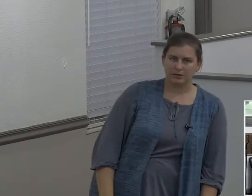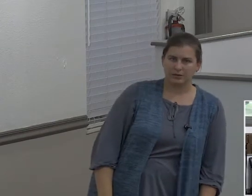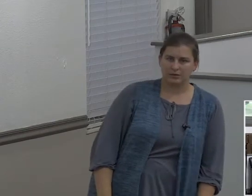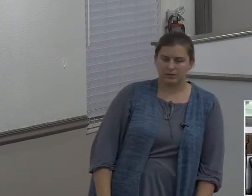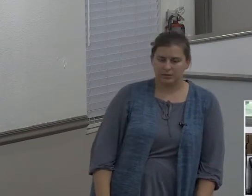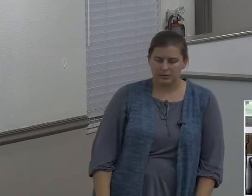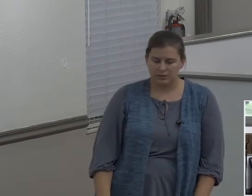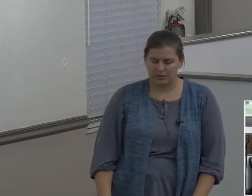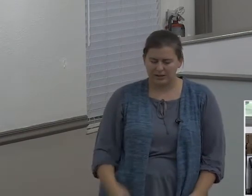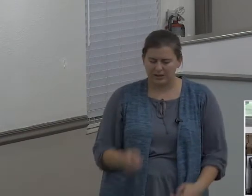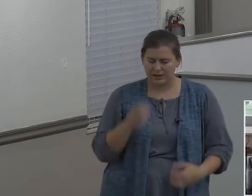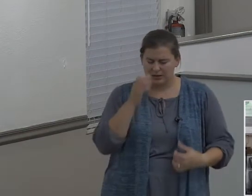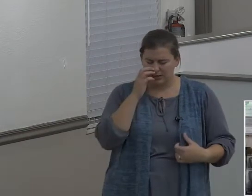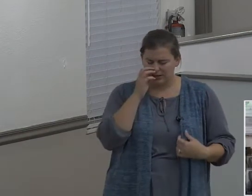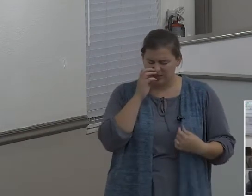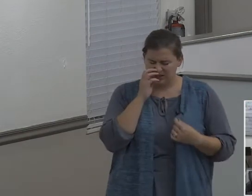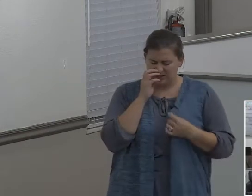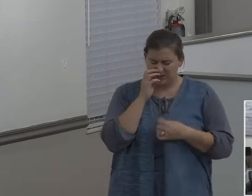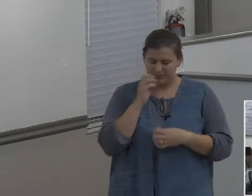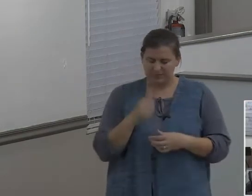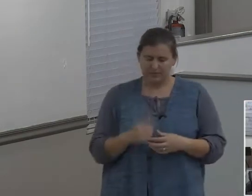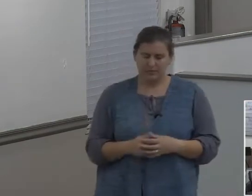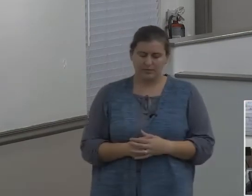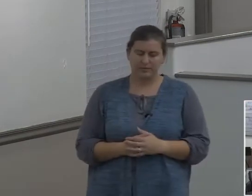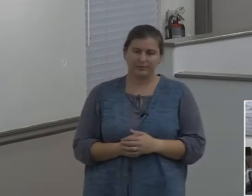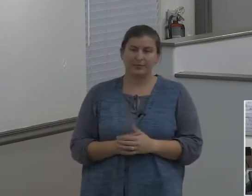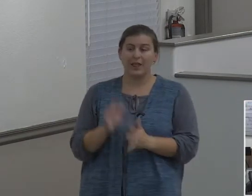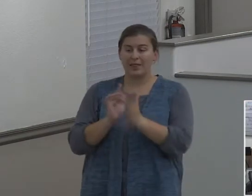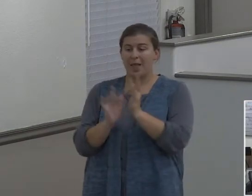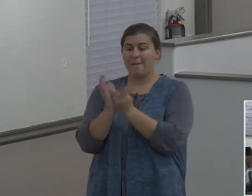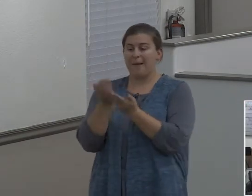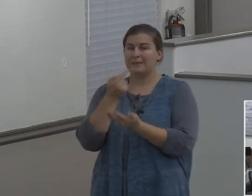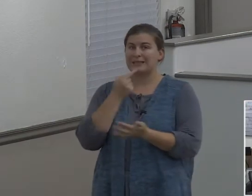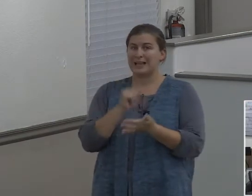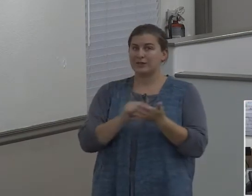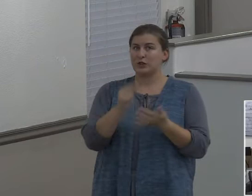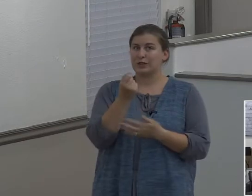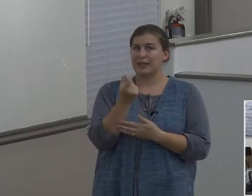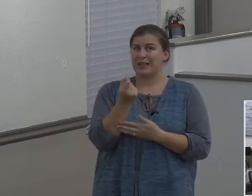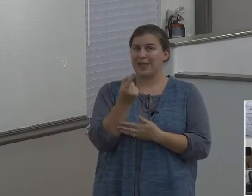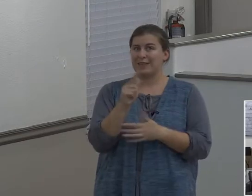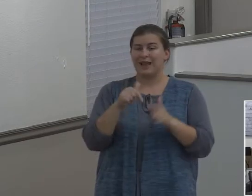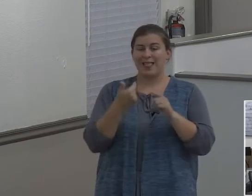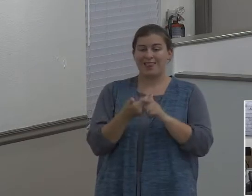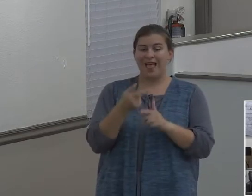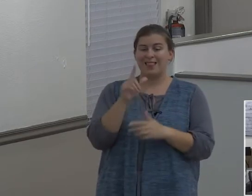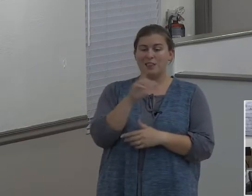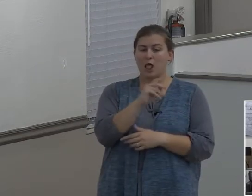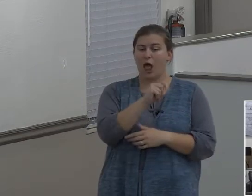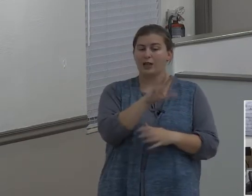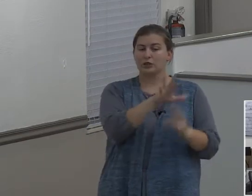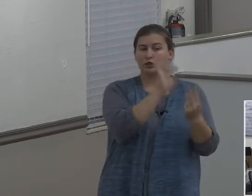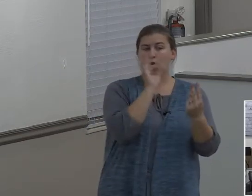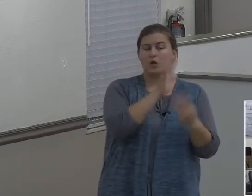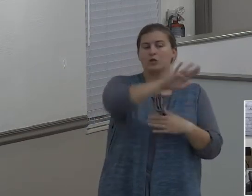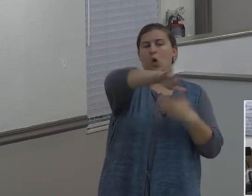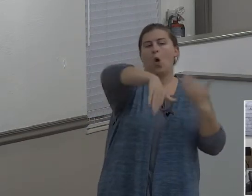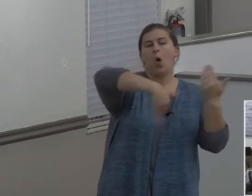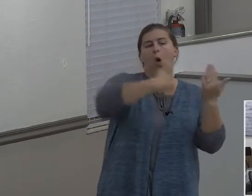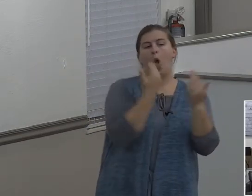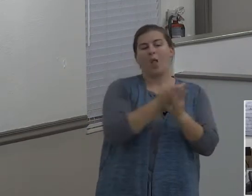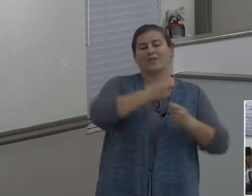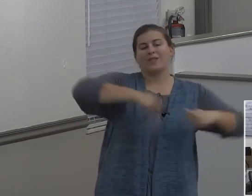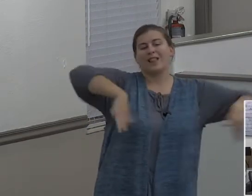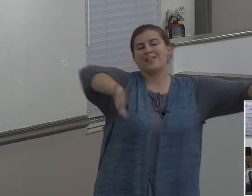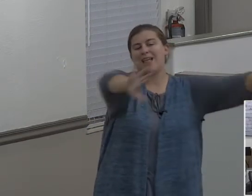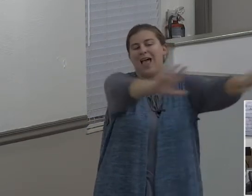You know, the Bible says in verse 11, then Lot chose him, all the plain of Jordan. You notice the language there? Lot